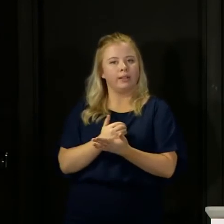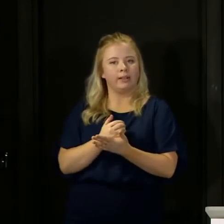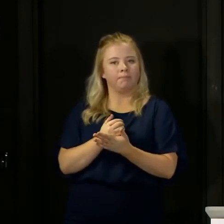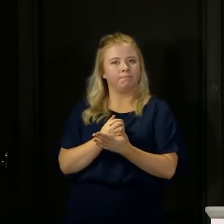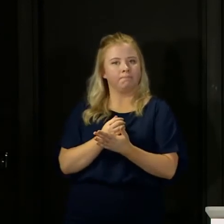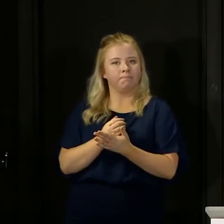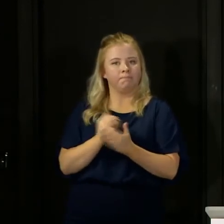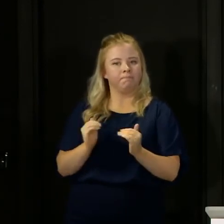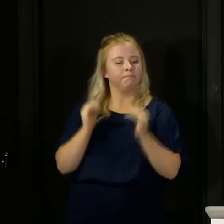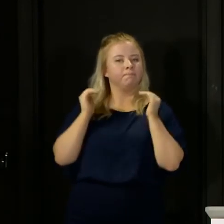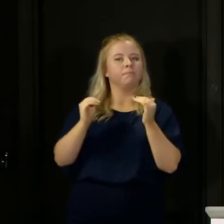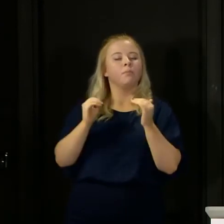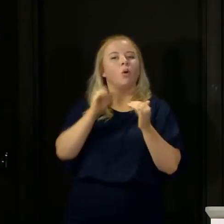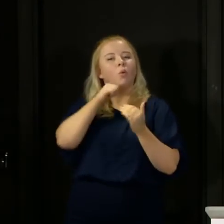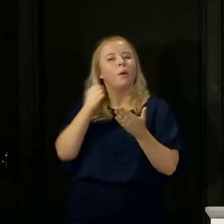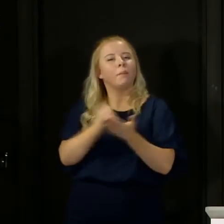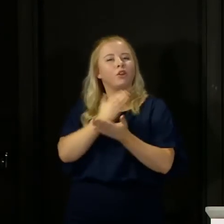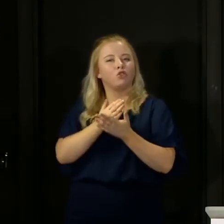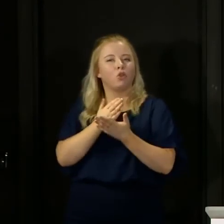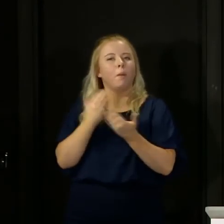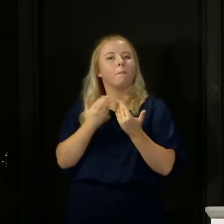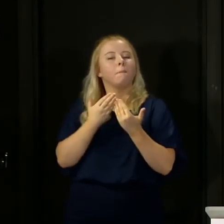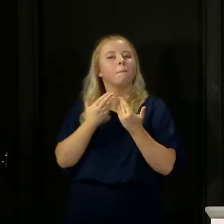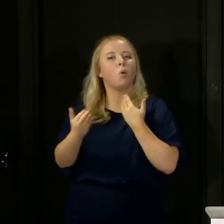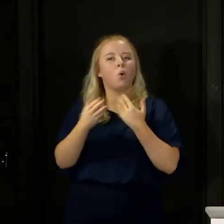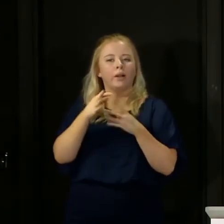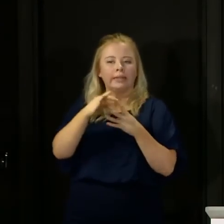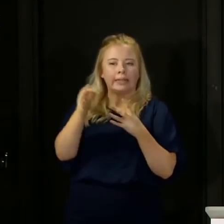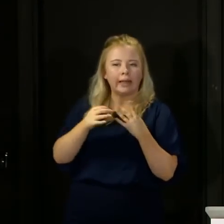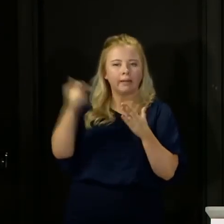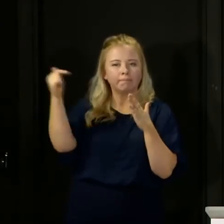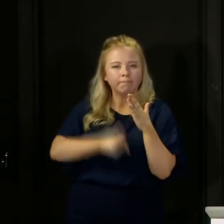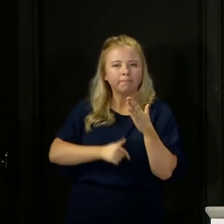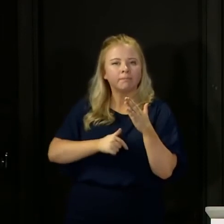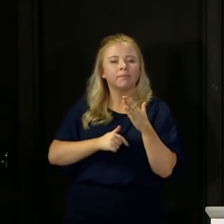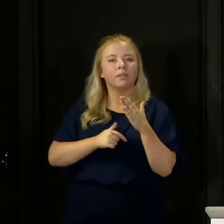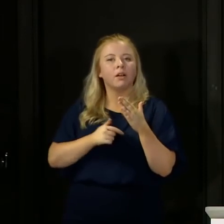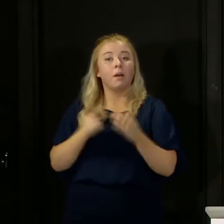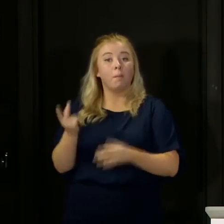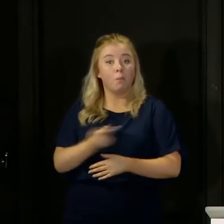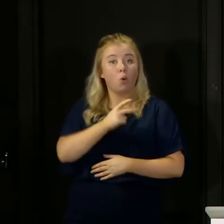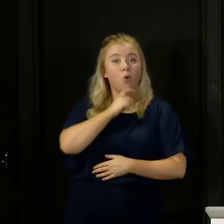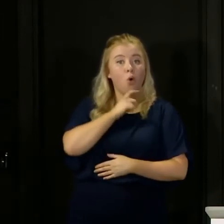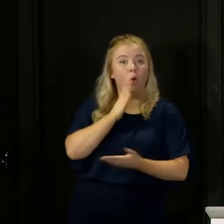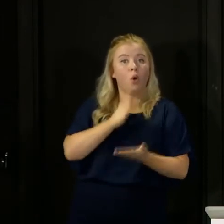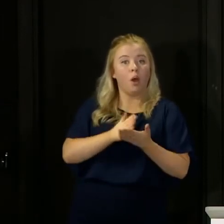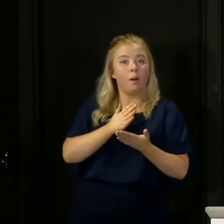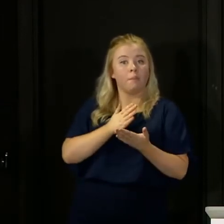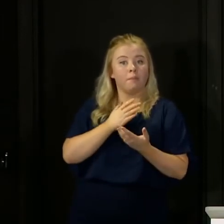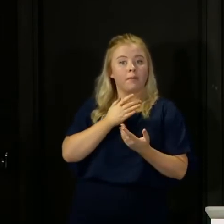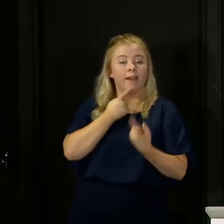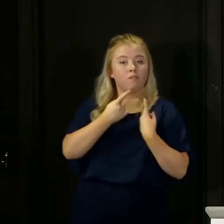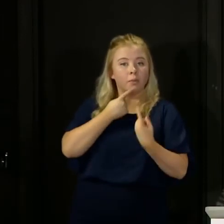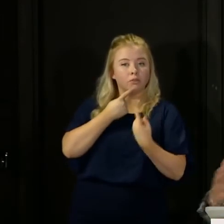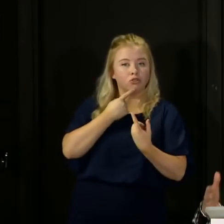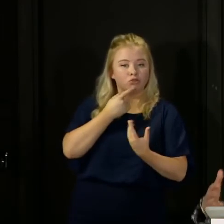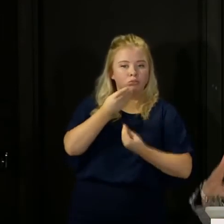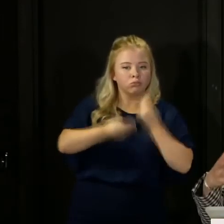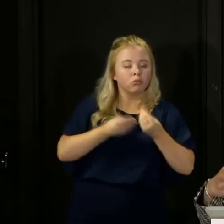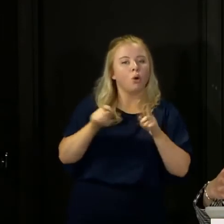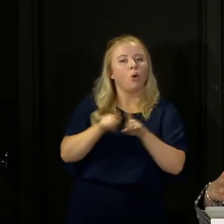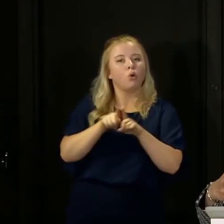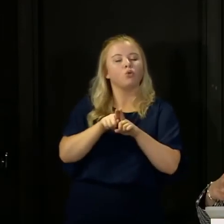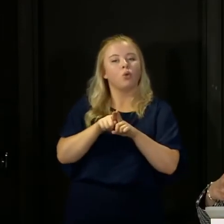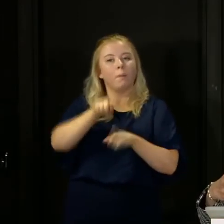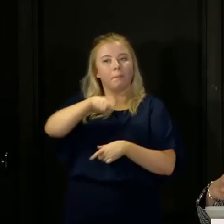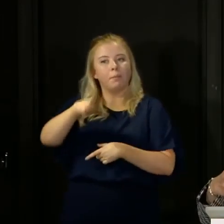sure that we give more details about exactly what those steps are, both in terms of the people giving the information about contact tracers and the people